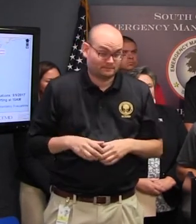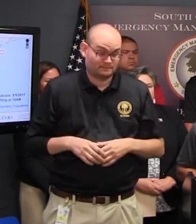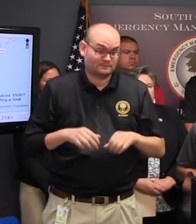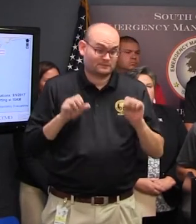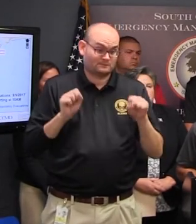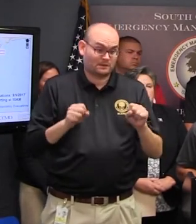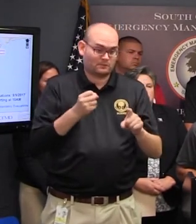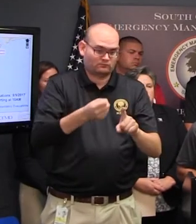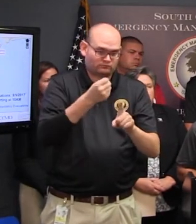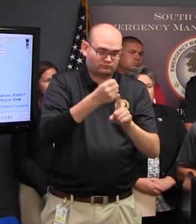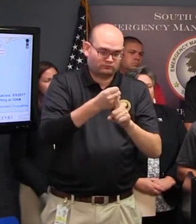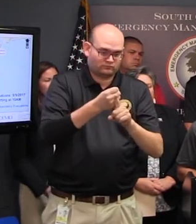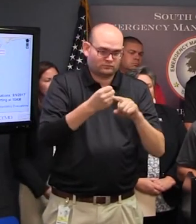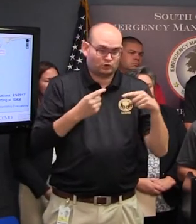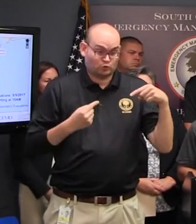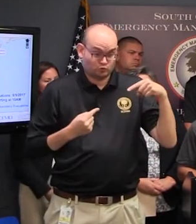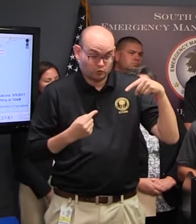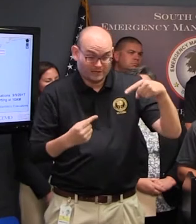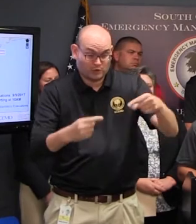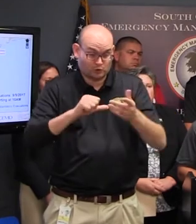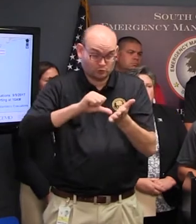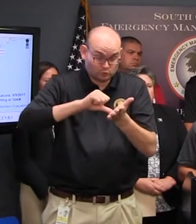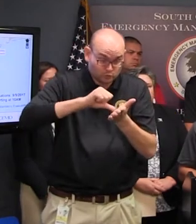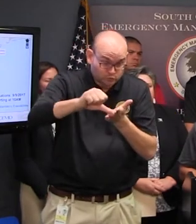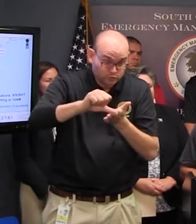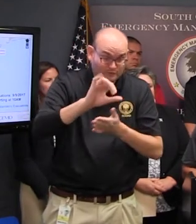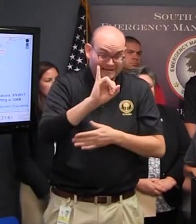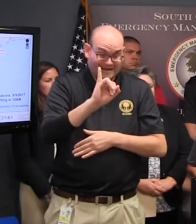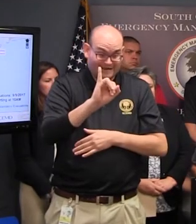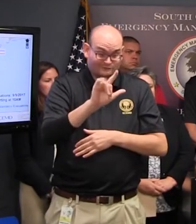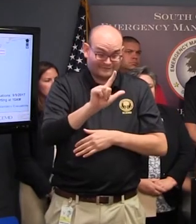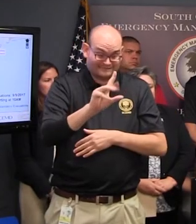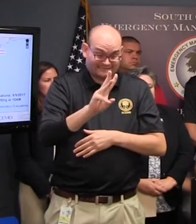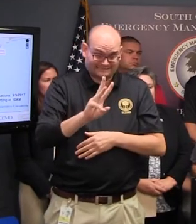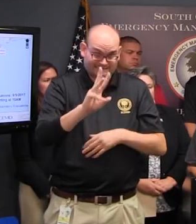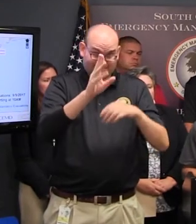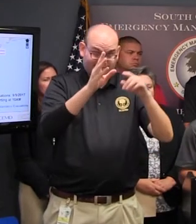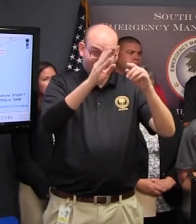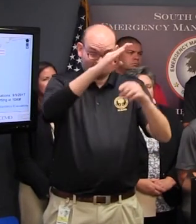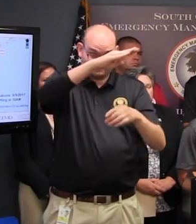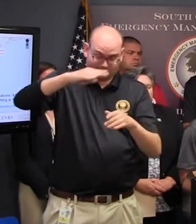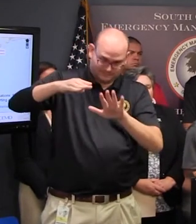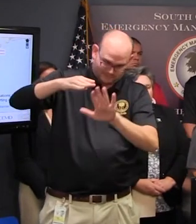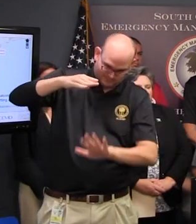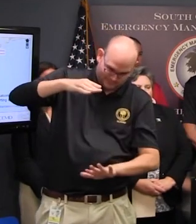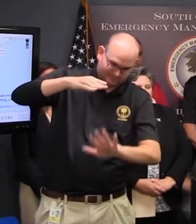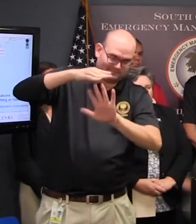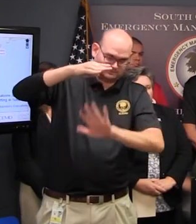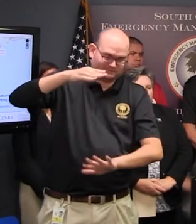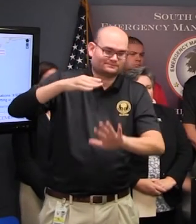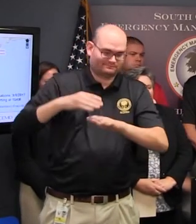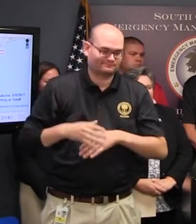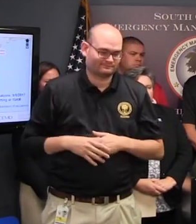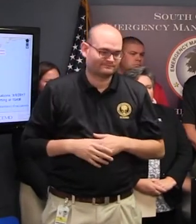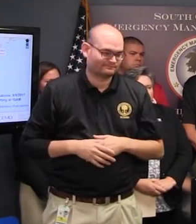the south and west of interstate 26 on Monday and Monday night and that's all I have. Thank you. Thank you John.